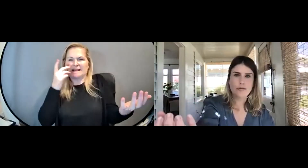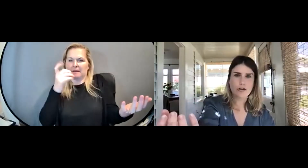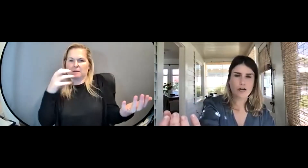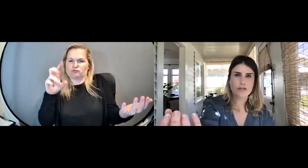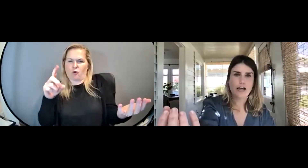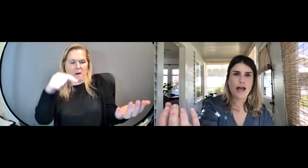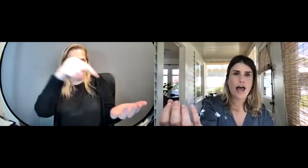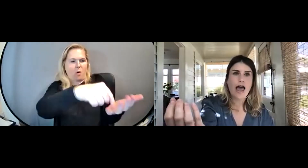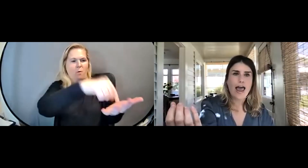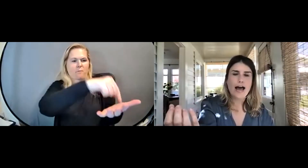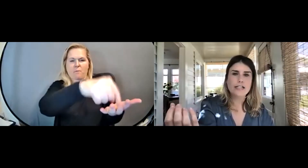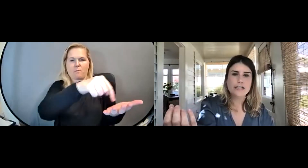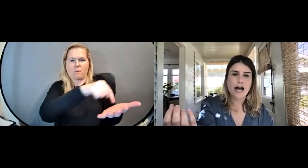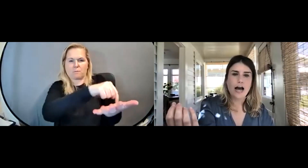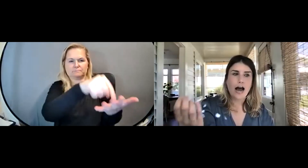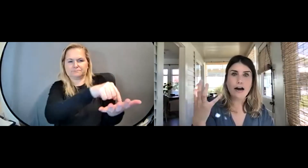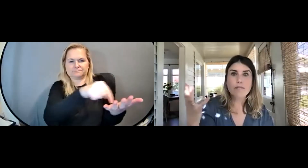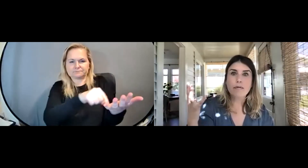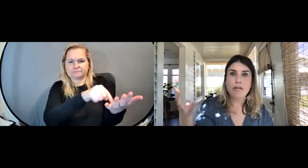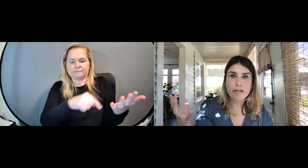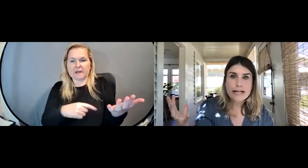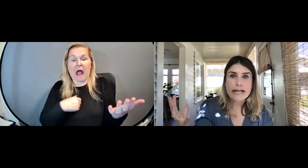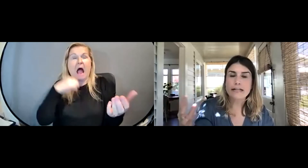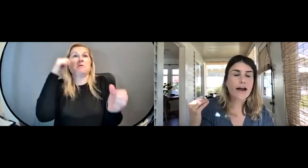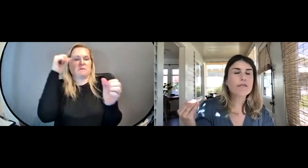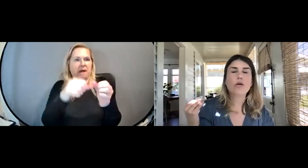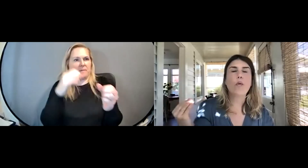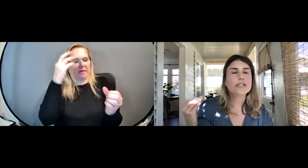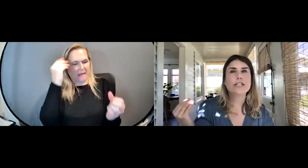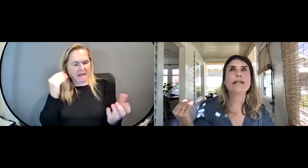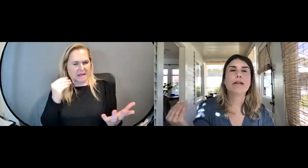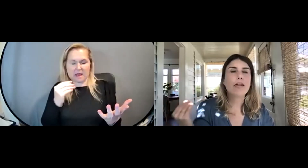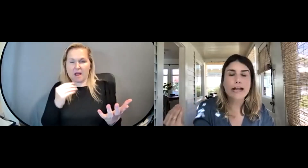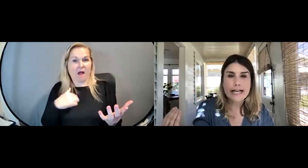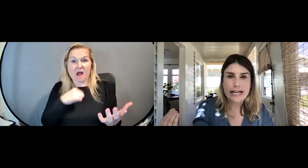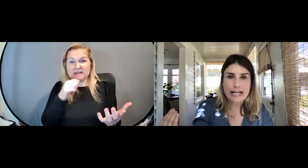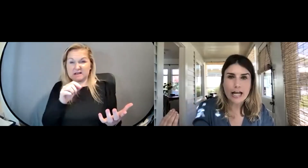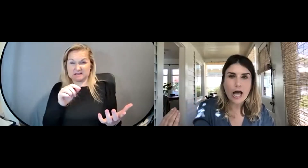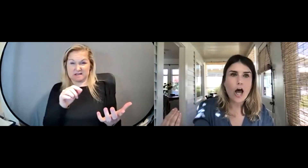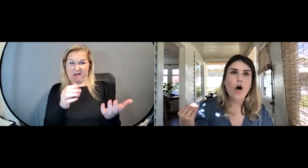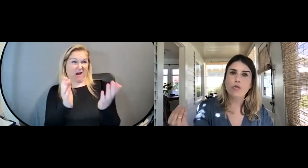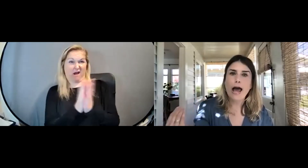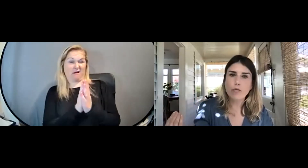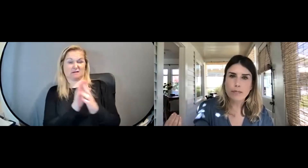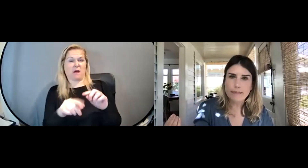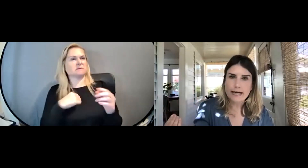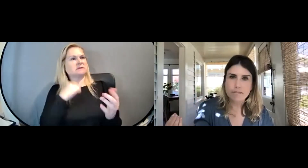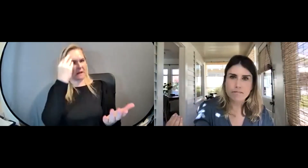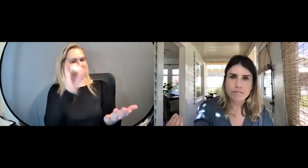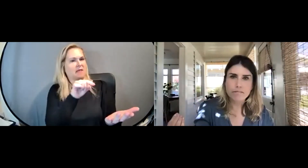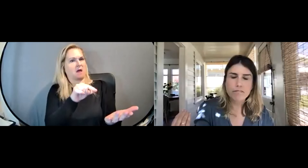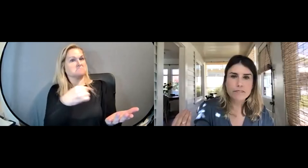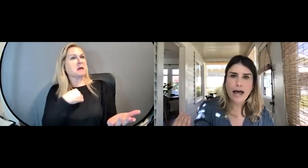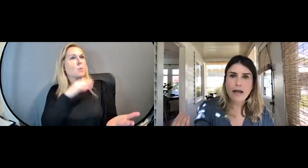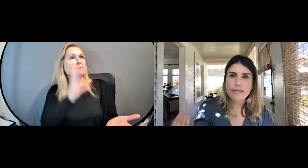at his fingers. And I remember thinking, not even questioning, but thinking, oh, that will be me.